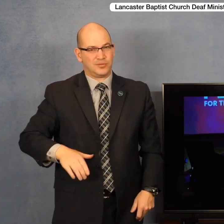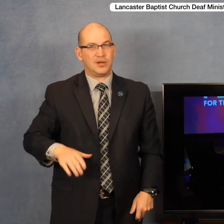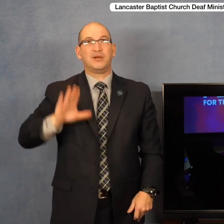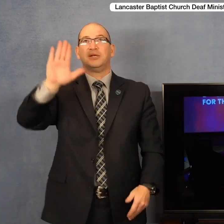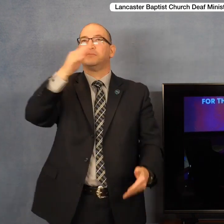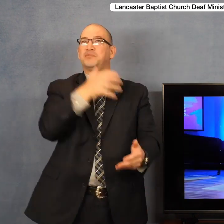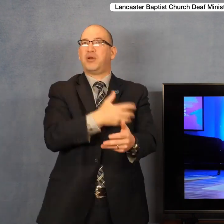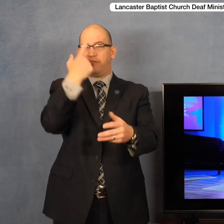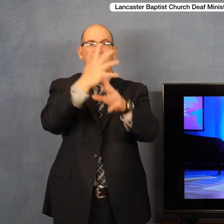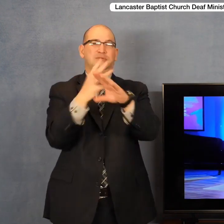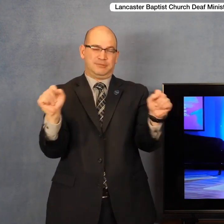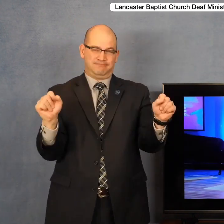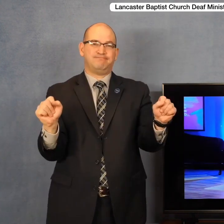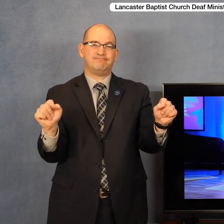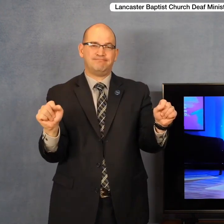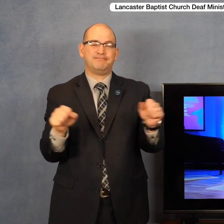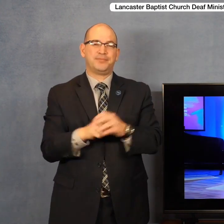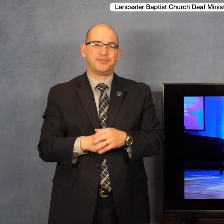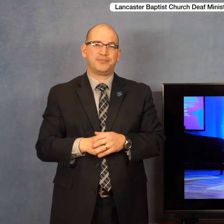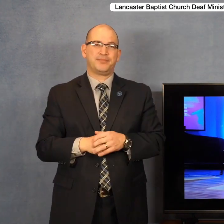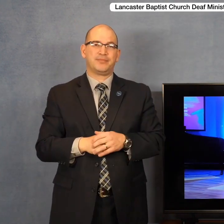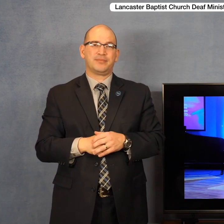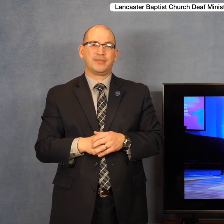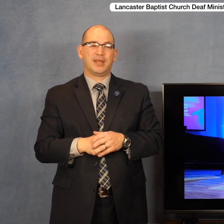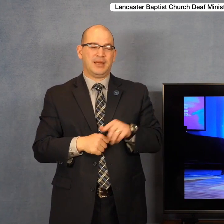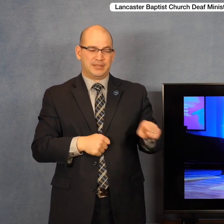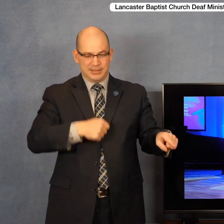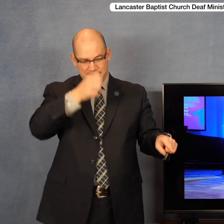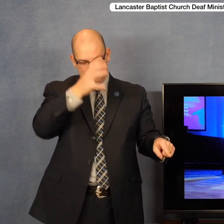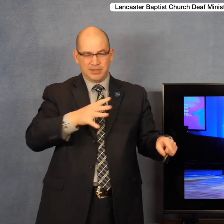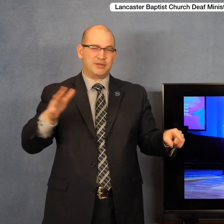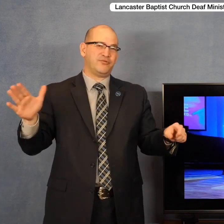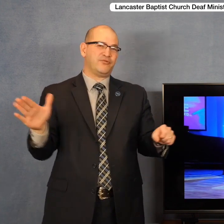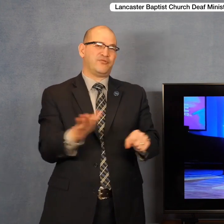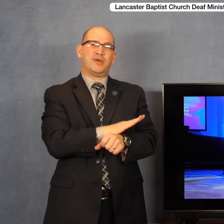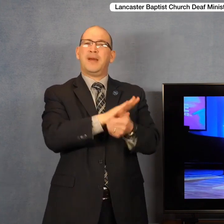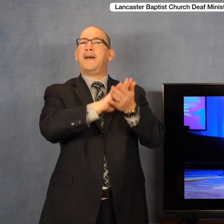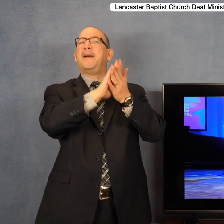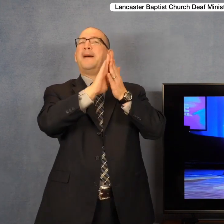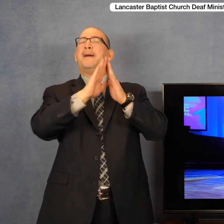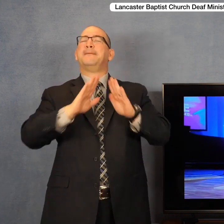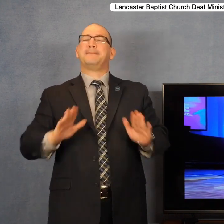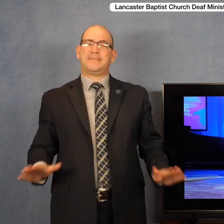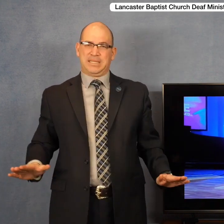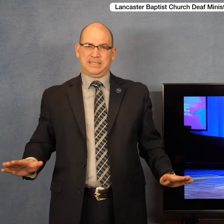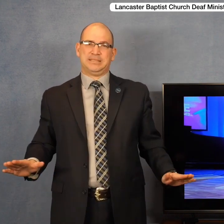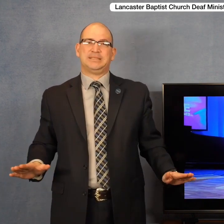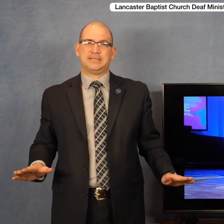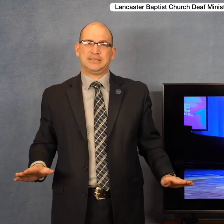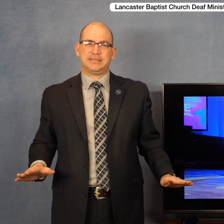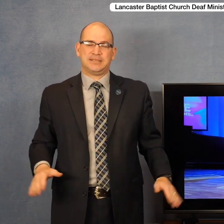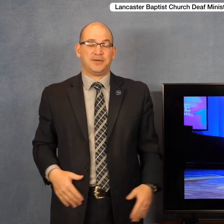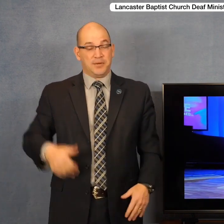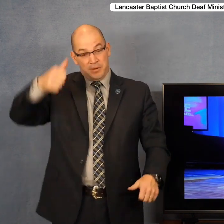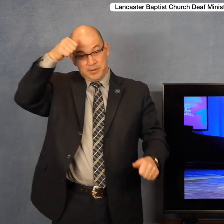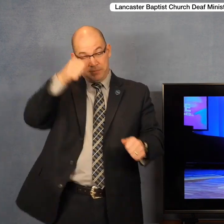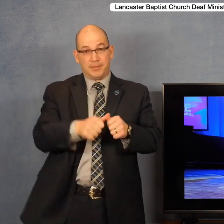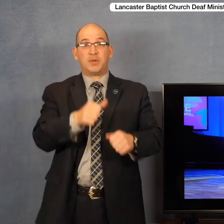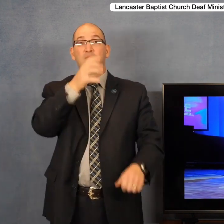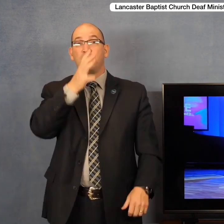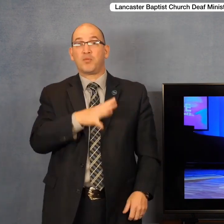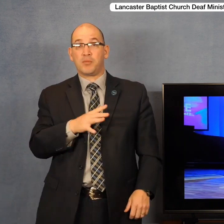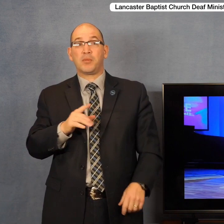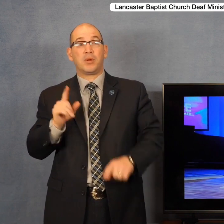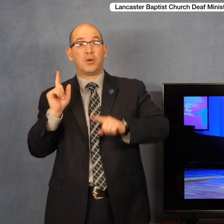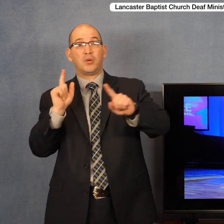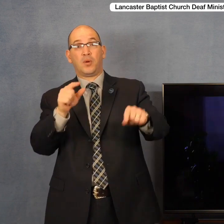of Jesus Christ. And so there was peace that passed all understanding. Oh, reminds me of the woman at the